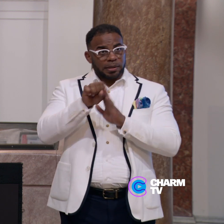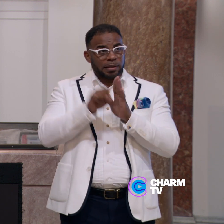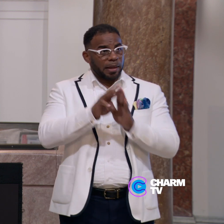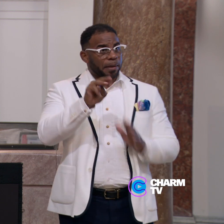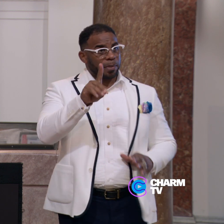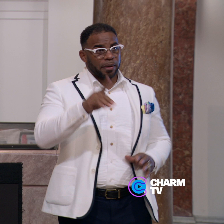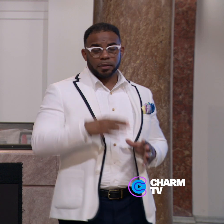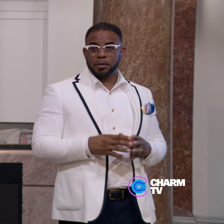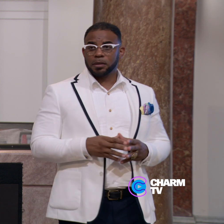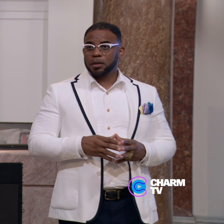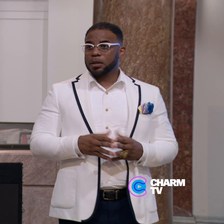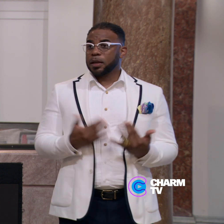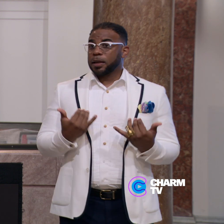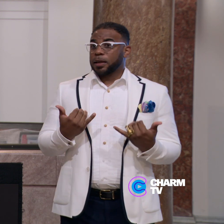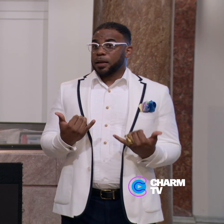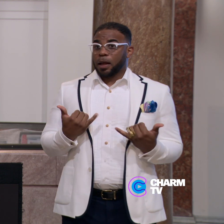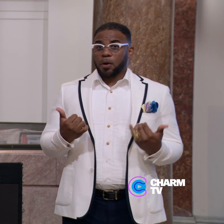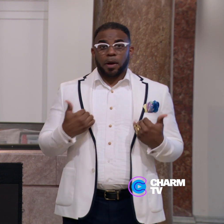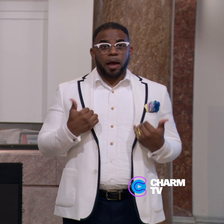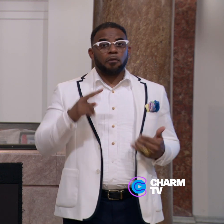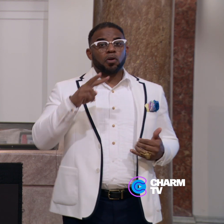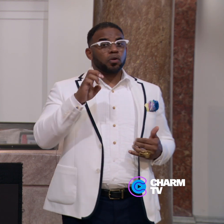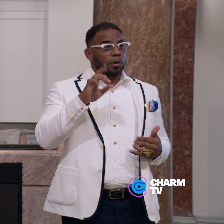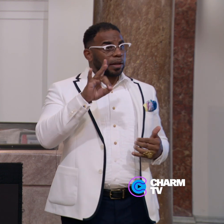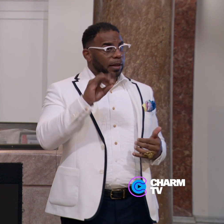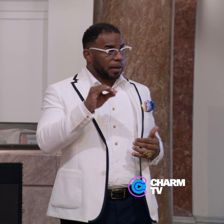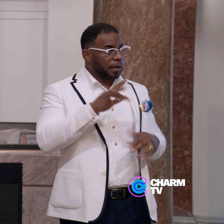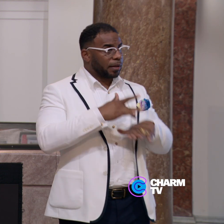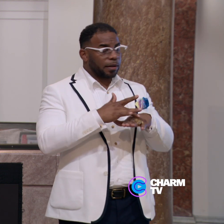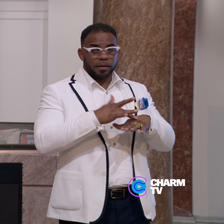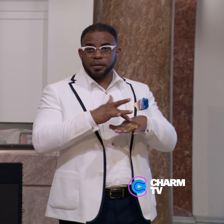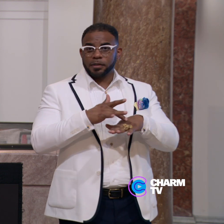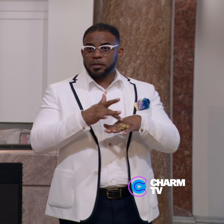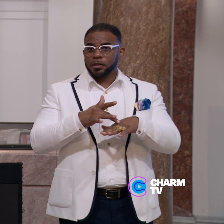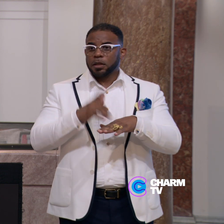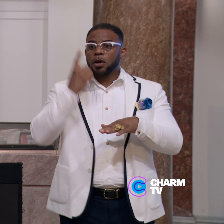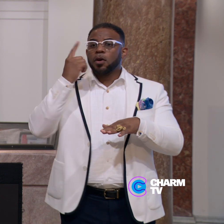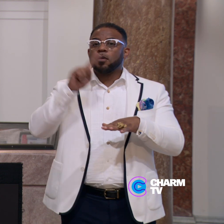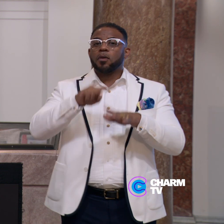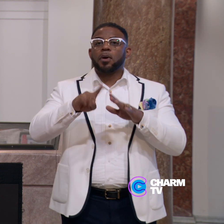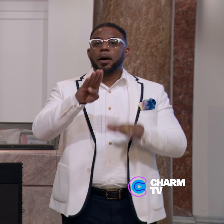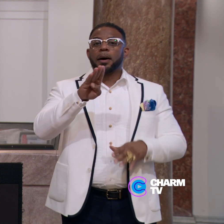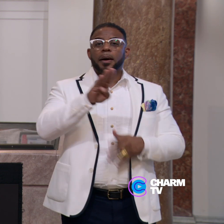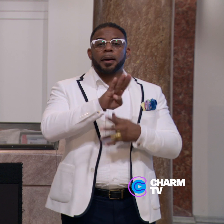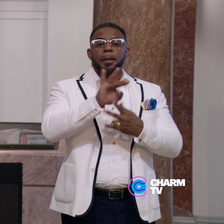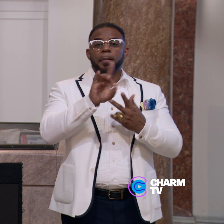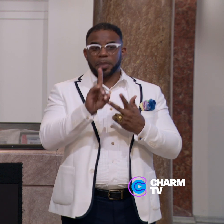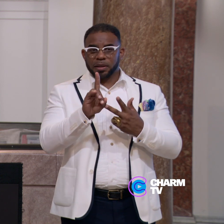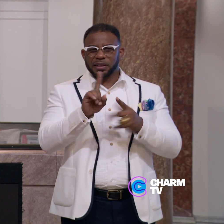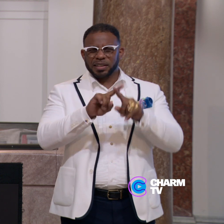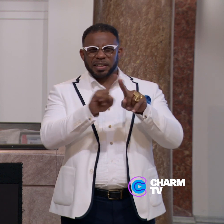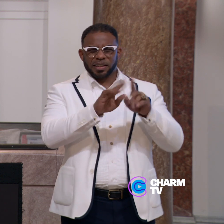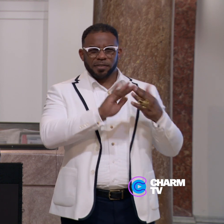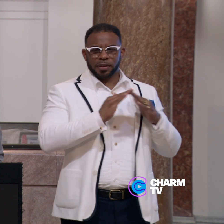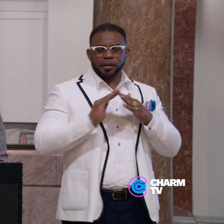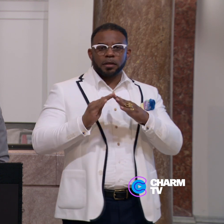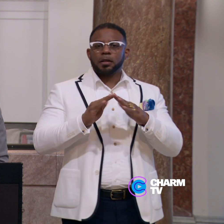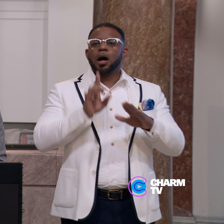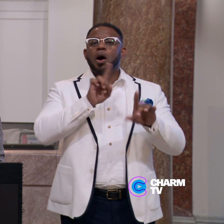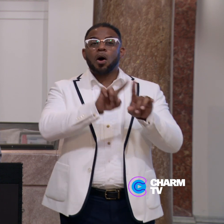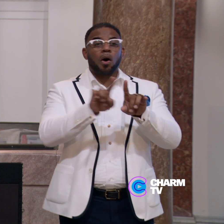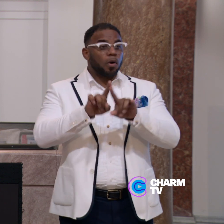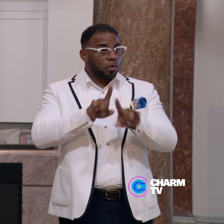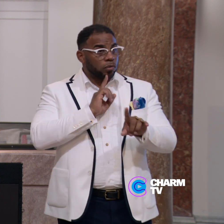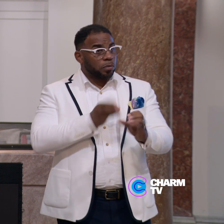state of Maryland. And right now we have 280 spots available for bid in the different counties. We will